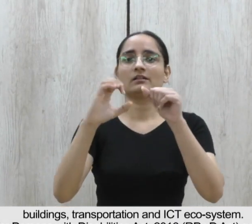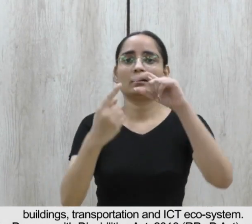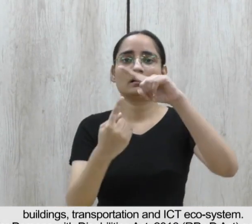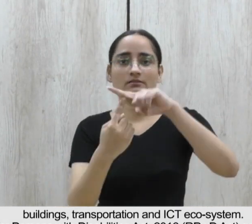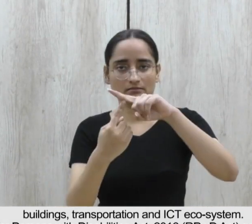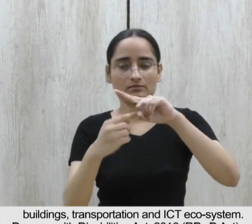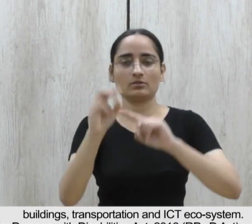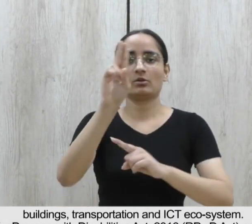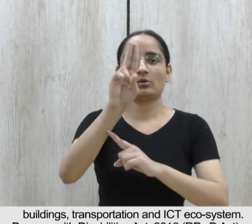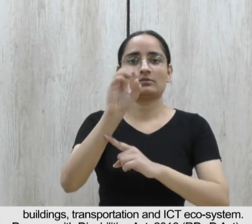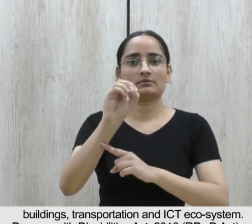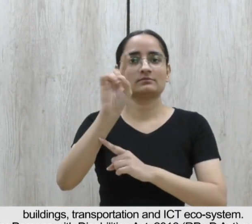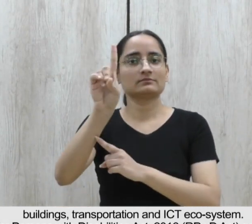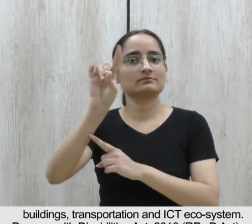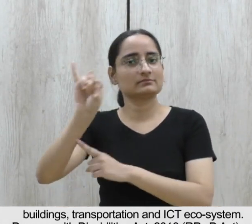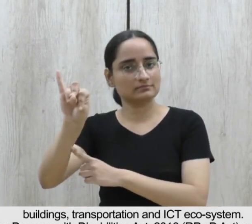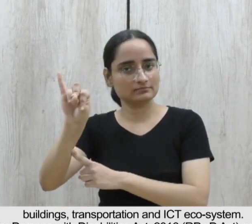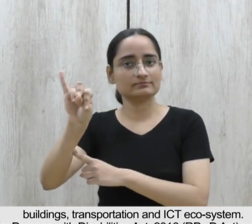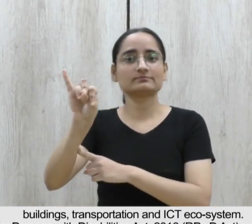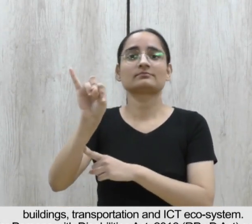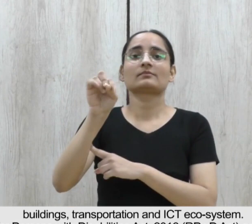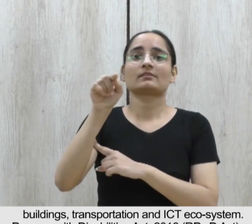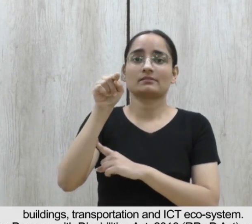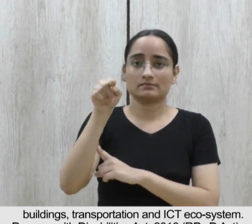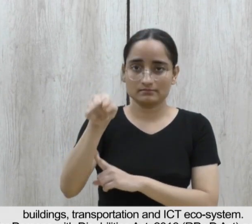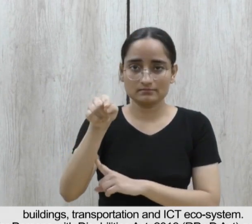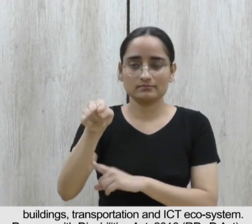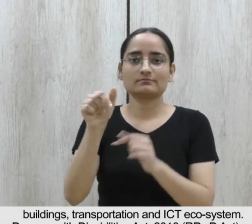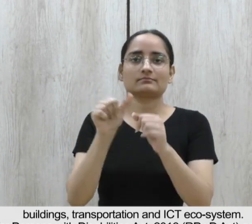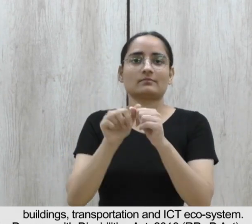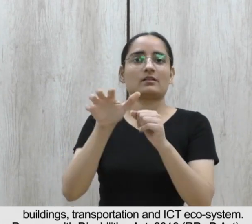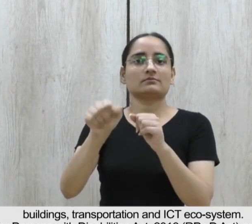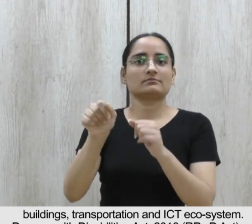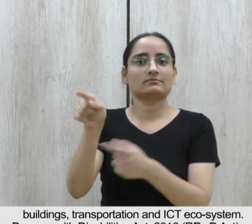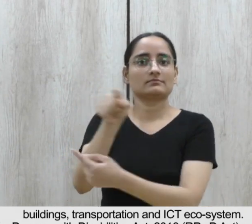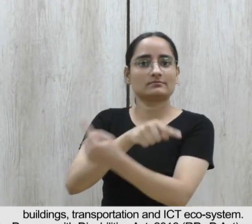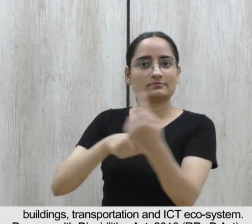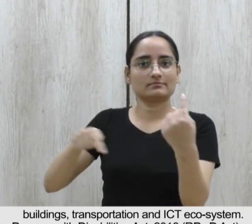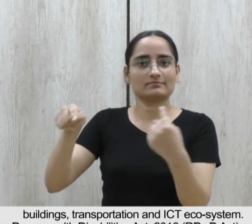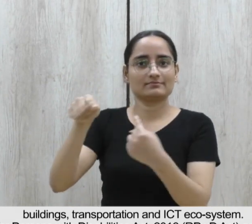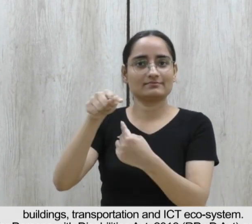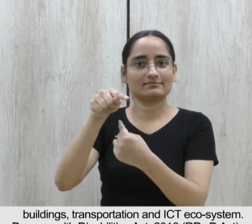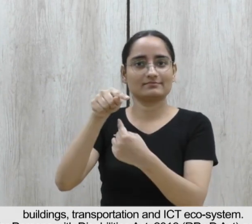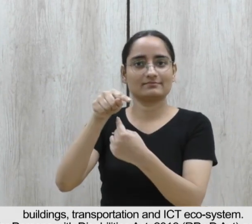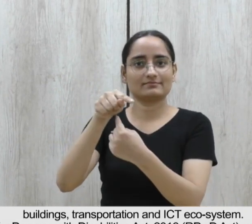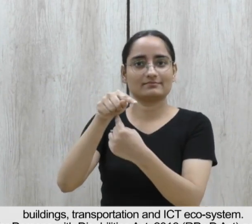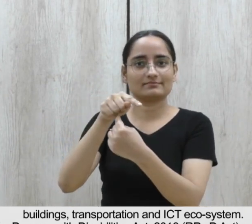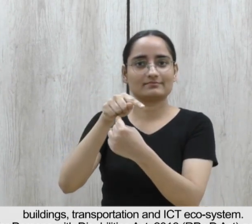Disabilities Act 2016, i.e. RPWD Act, gave impetus to